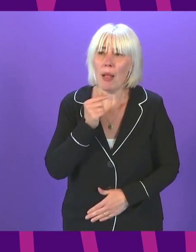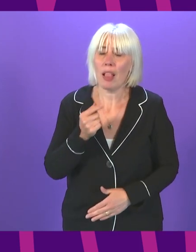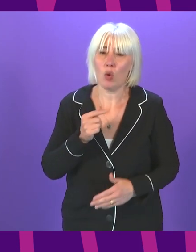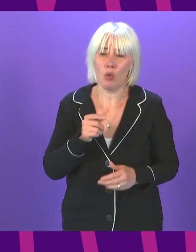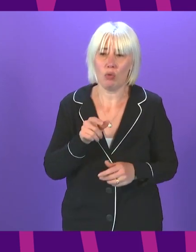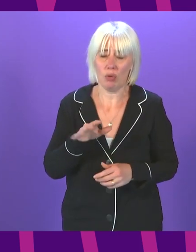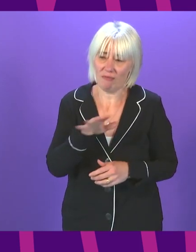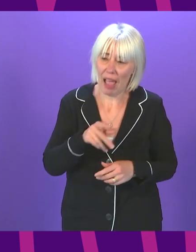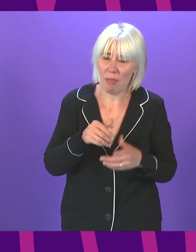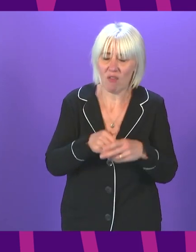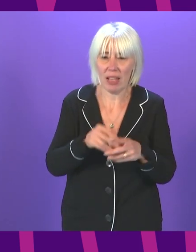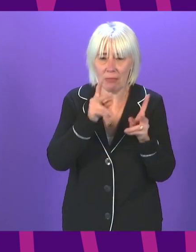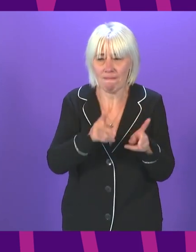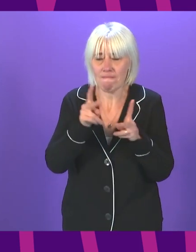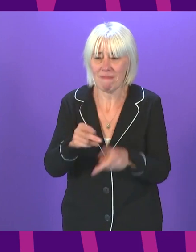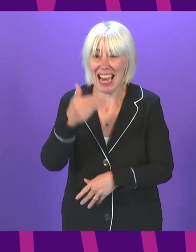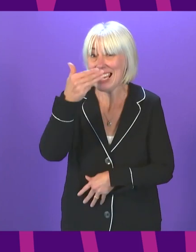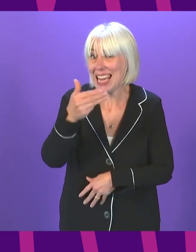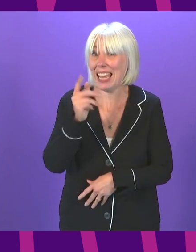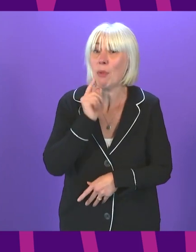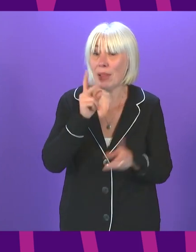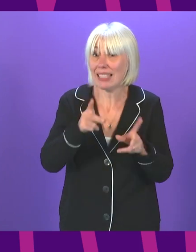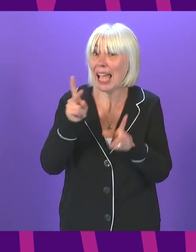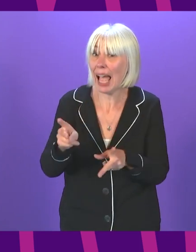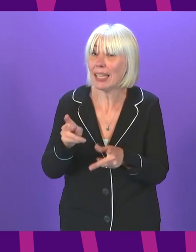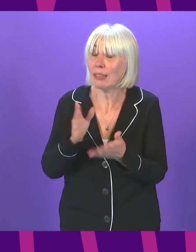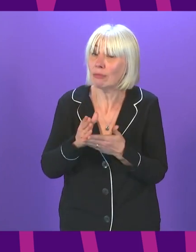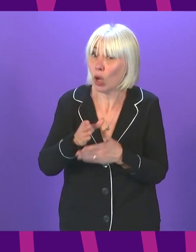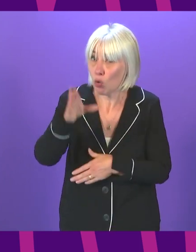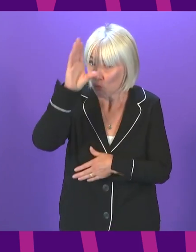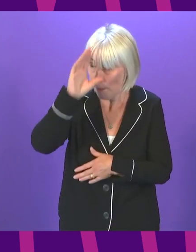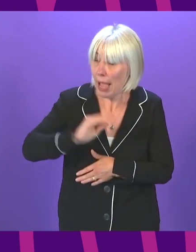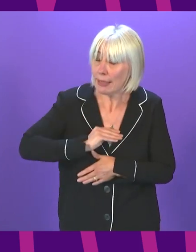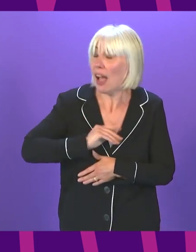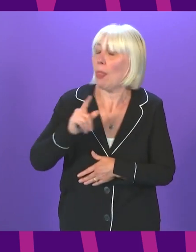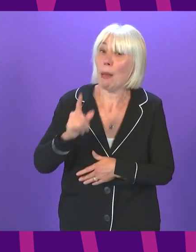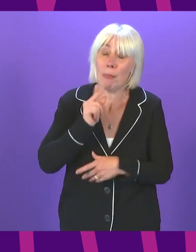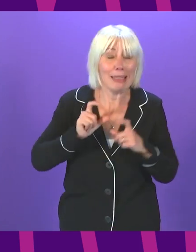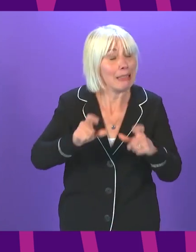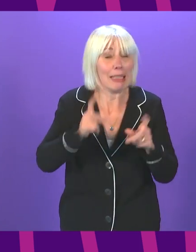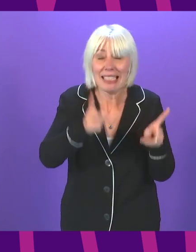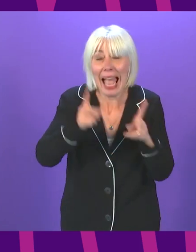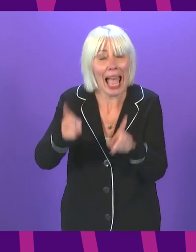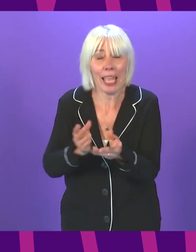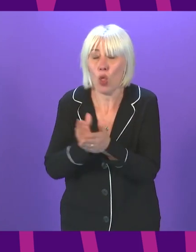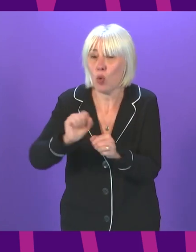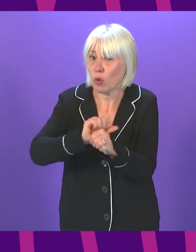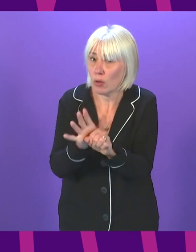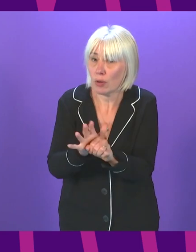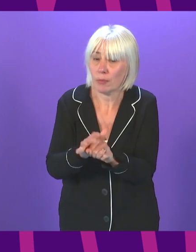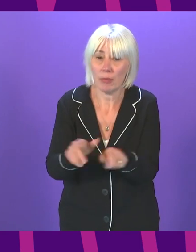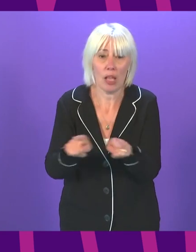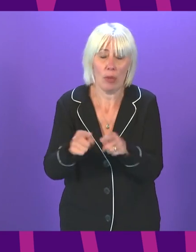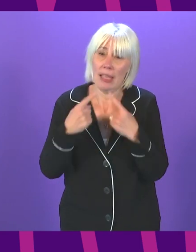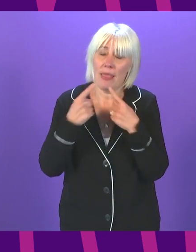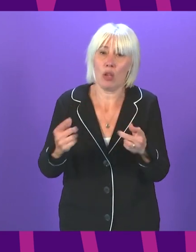in the last 24 hours is a tragic reminder that lives are still at risk and being lost from this virus. I would like to again thank Scotland's heroic